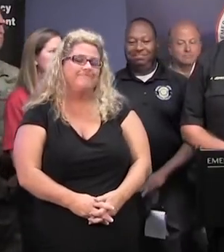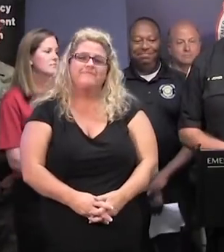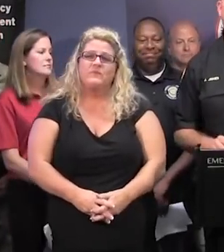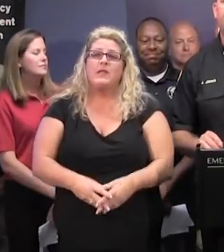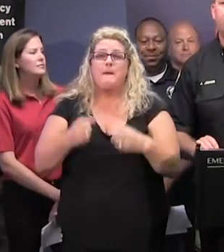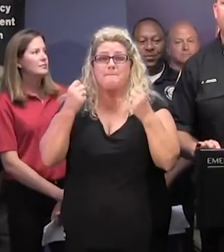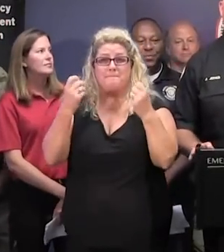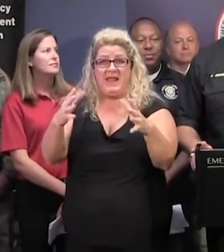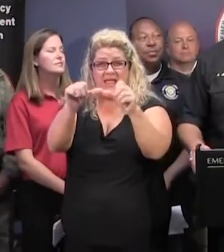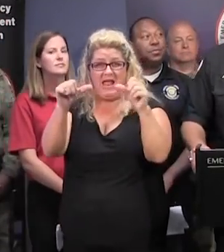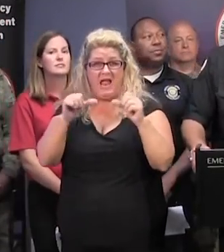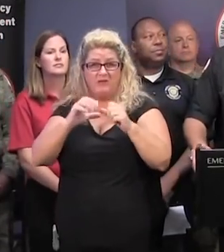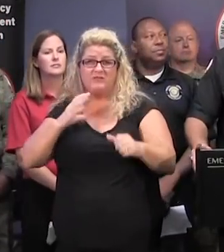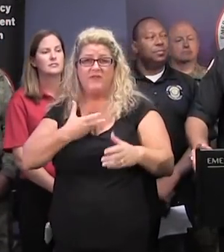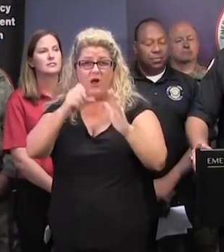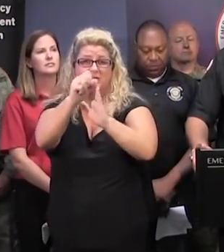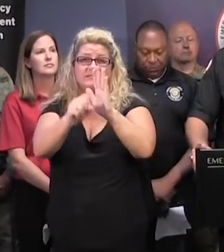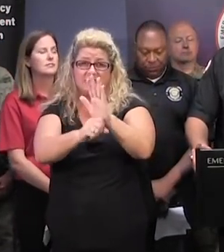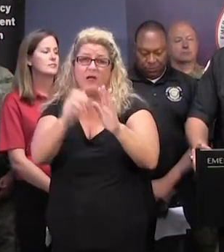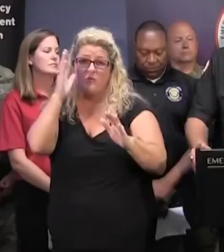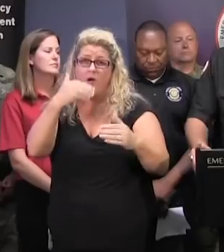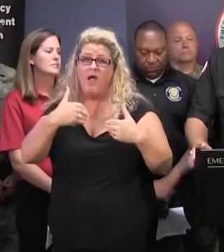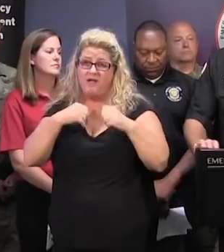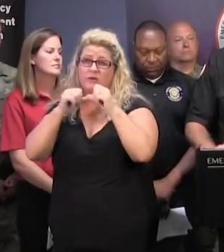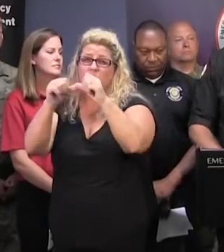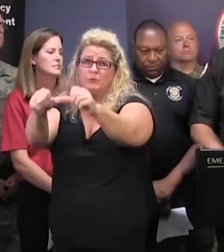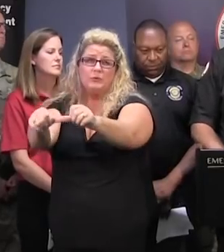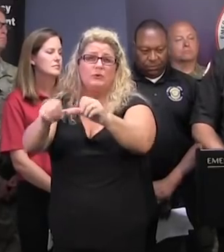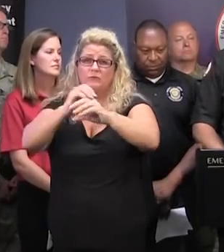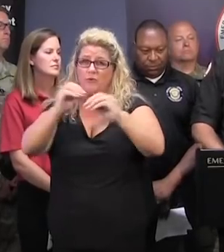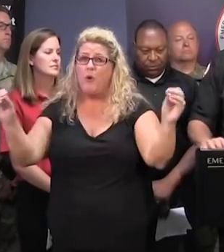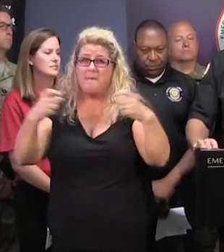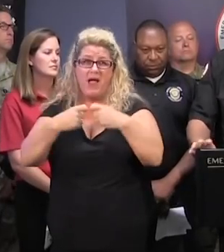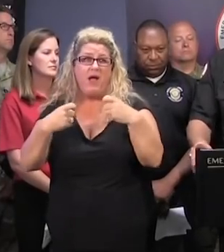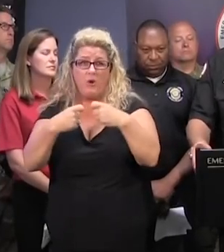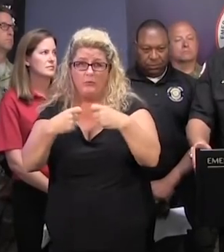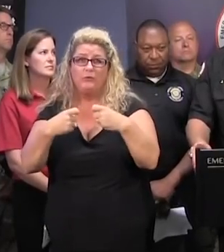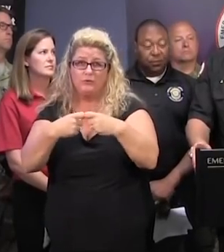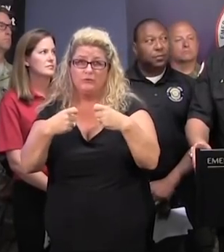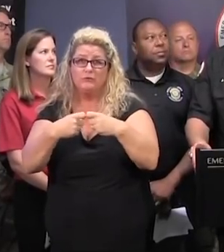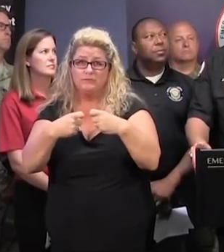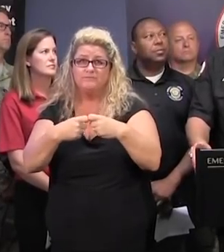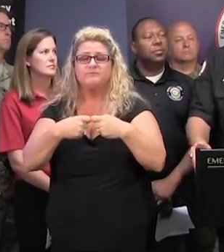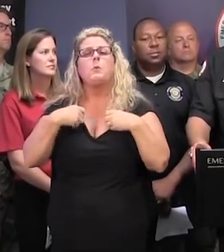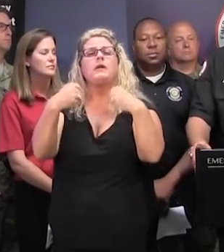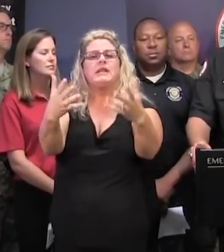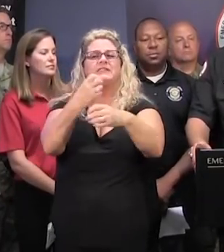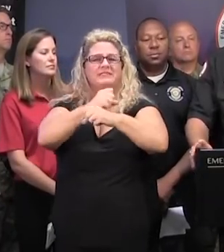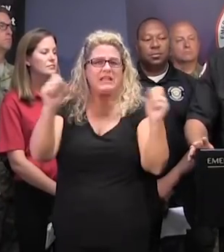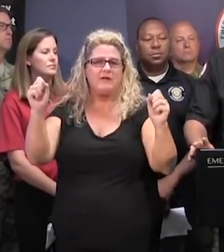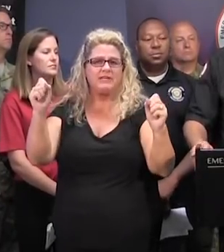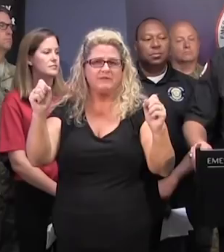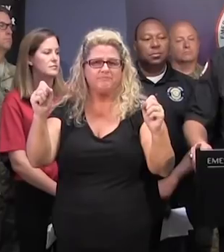Many areas of our state will likely experience extended periods without power as a result of this storm, and I want to offer a few safety tips